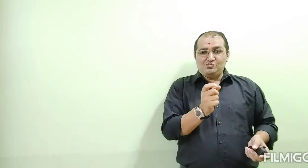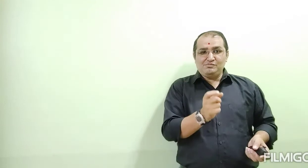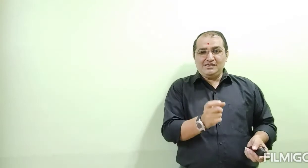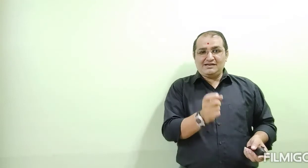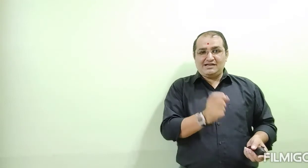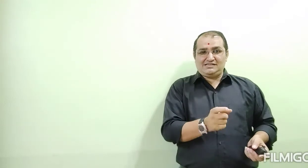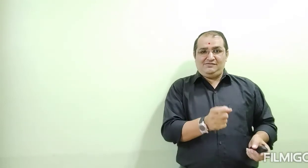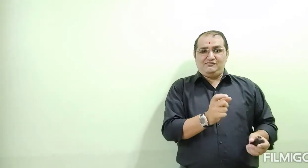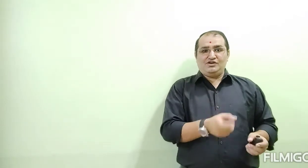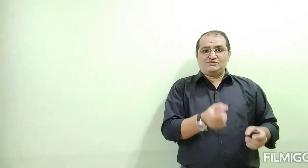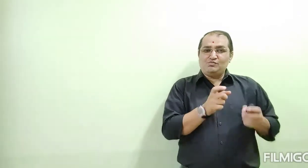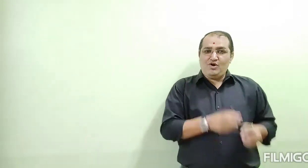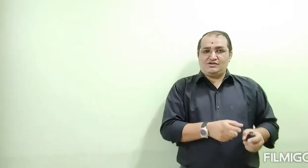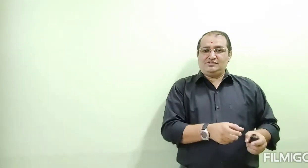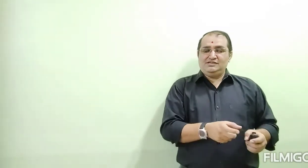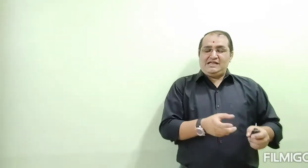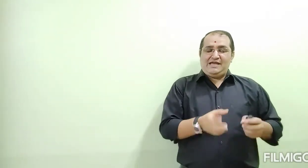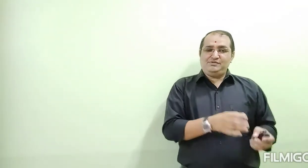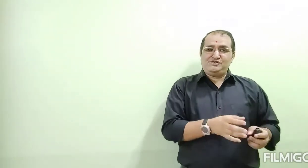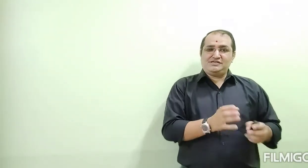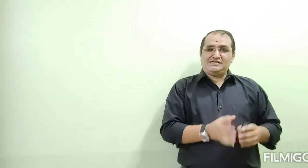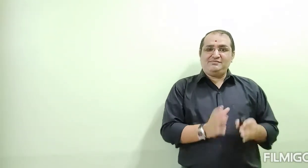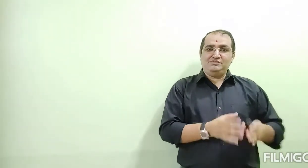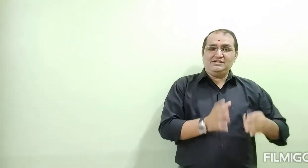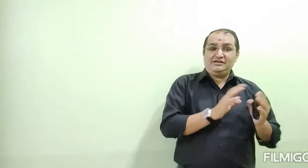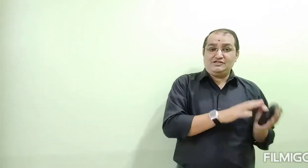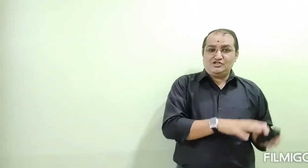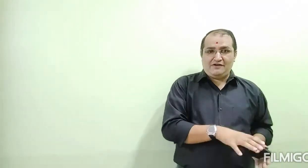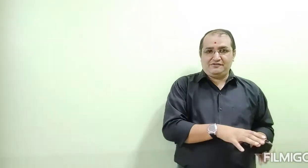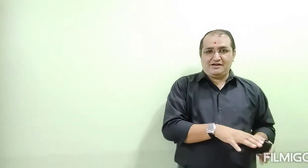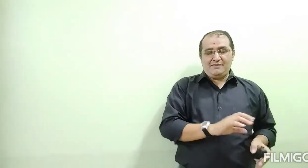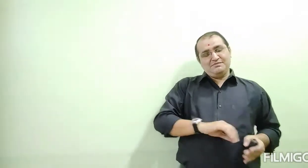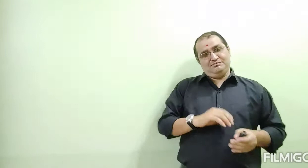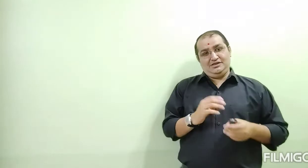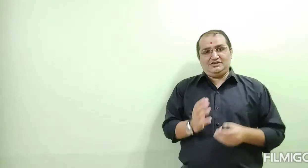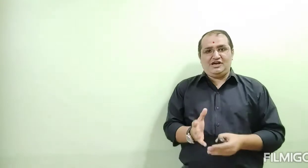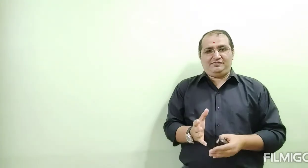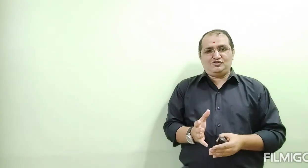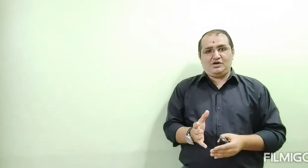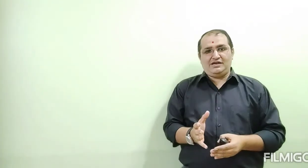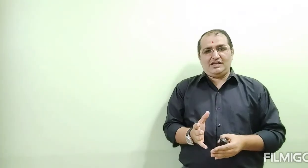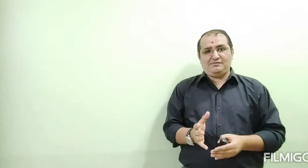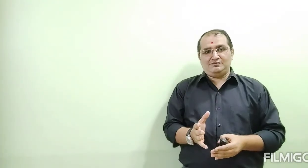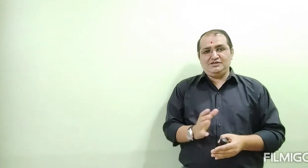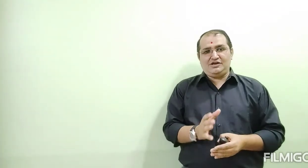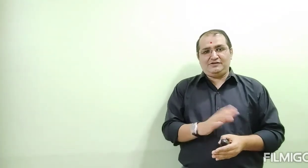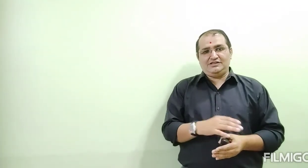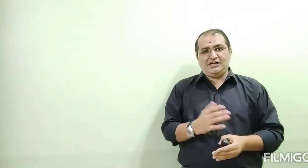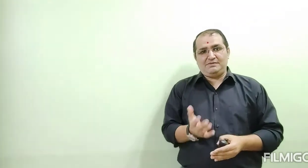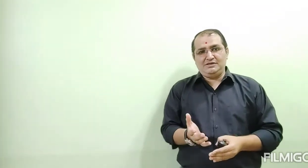Meir Qasim was more ambitious than Meir Jafar. Now, Meir Qasim was more Meir